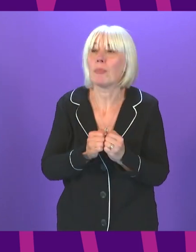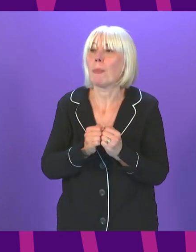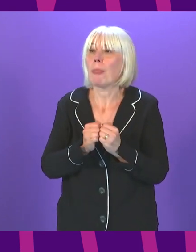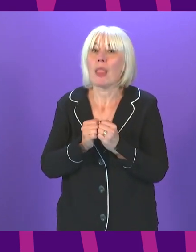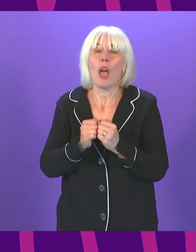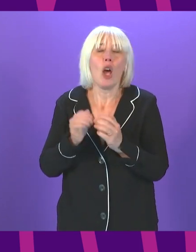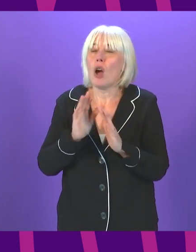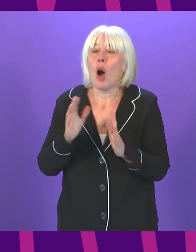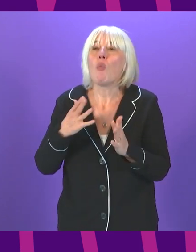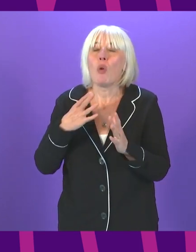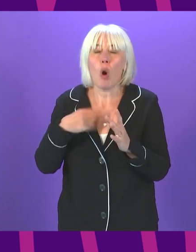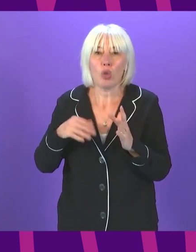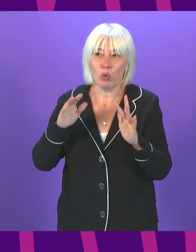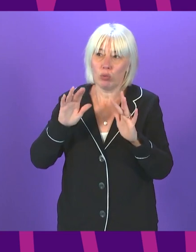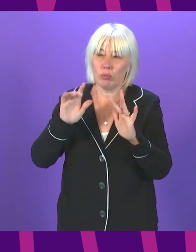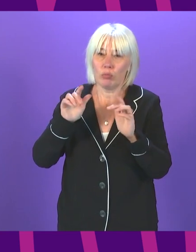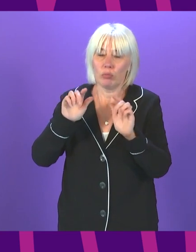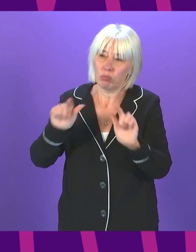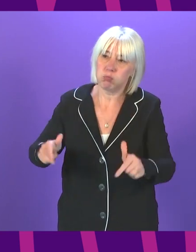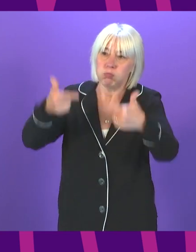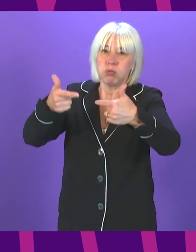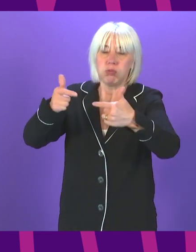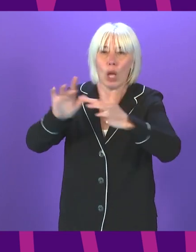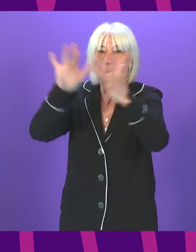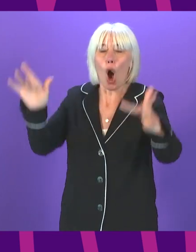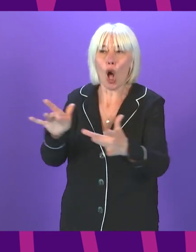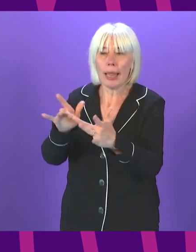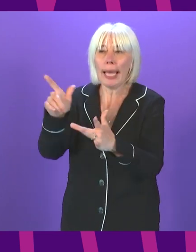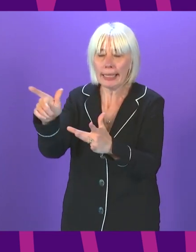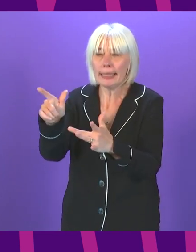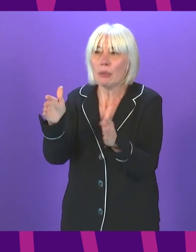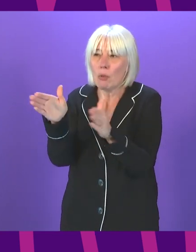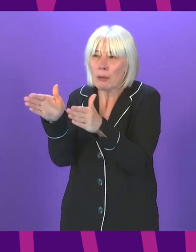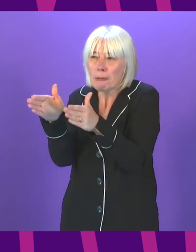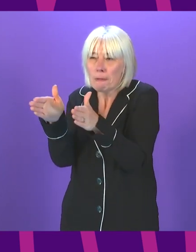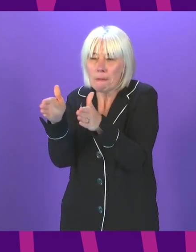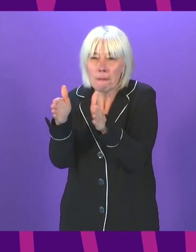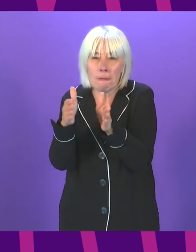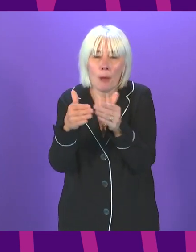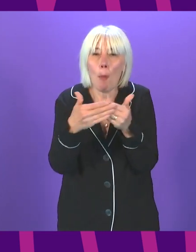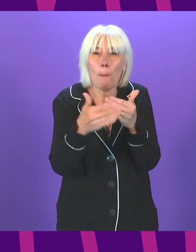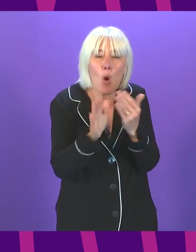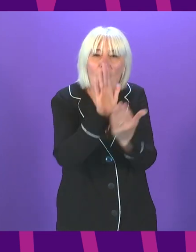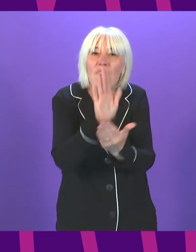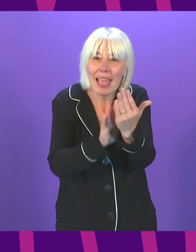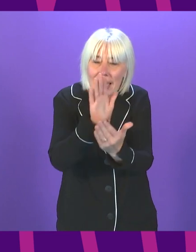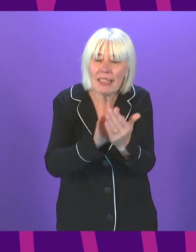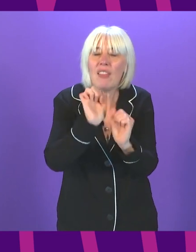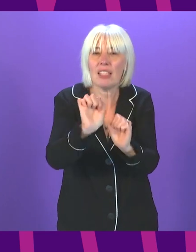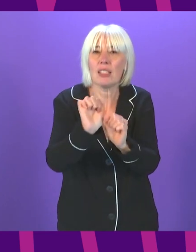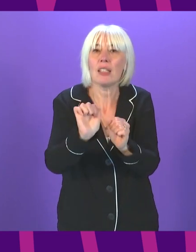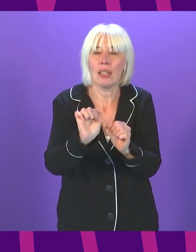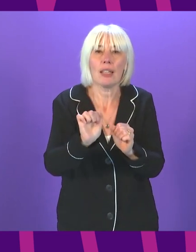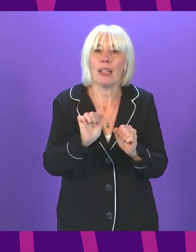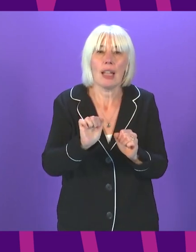from the more virtual arrangements that have worked well during the pandemic, but get back to more of a face to face approach to primary care